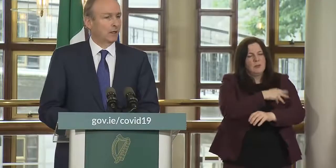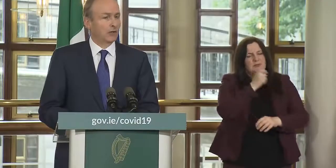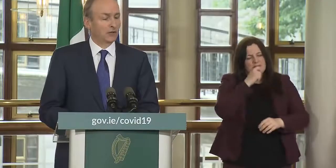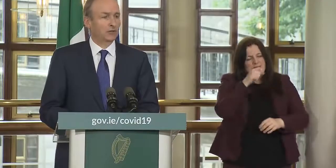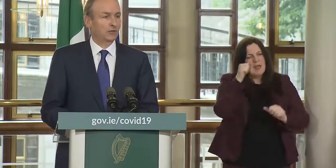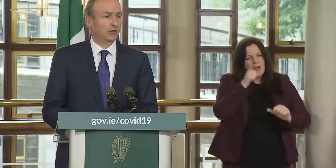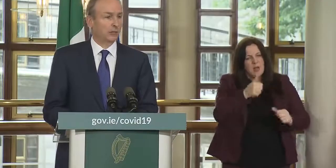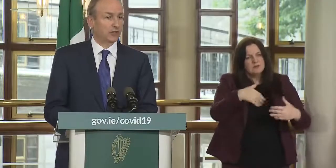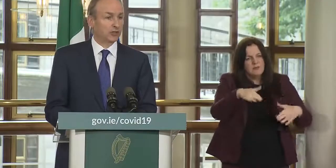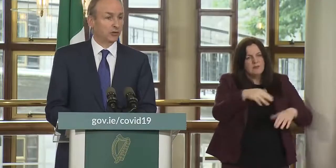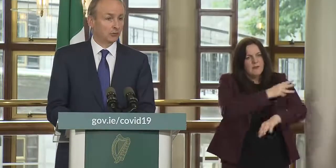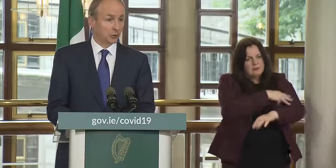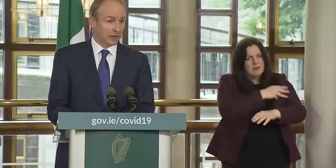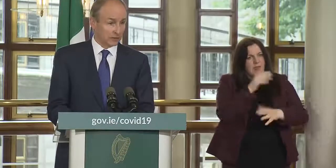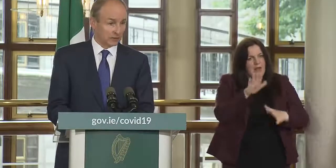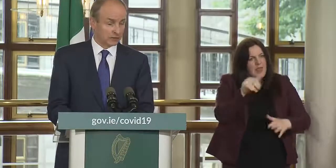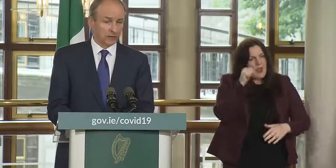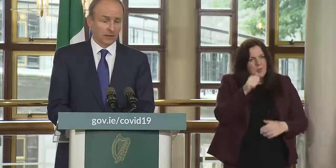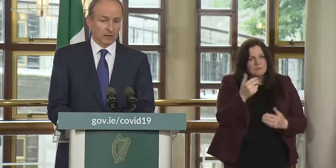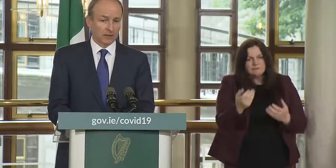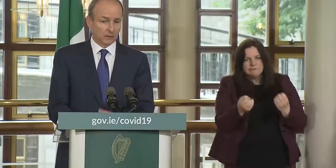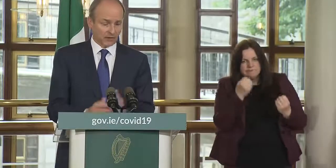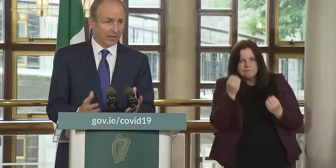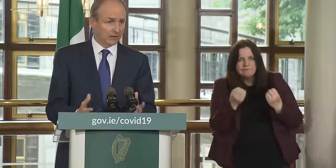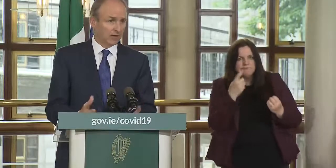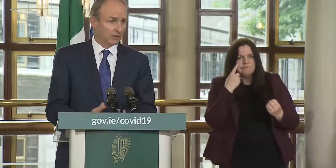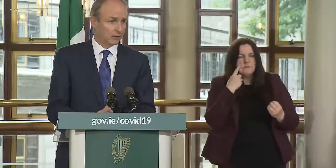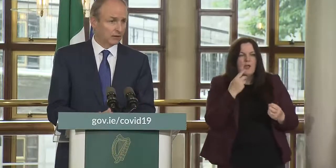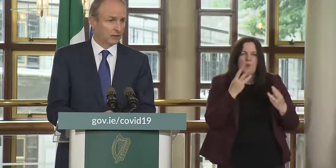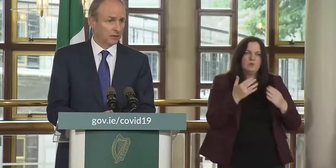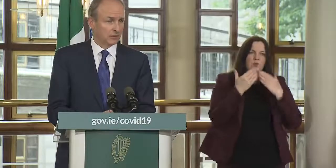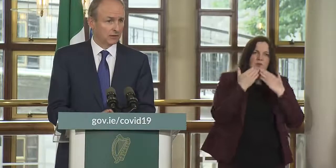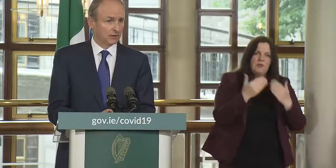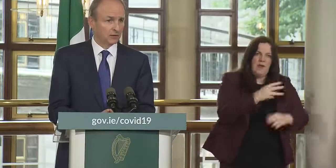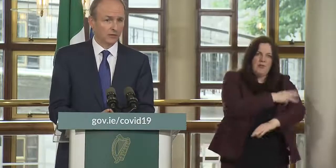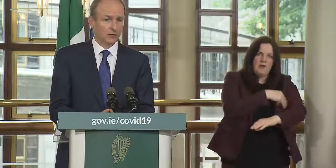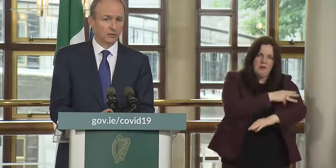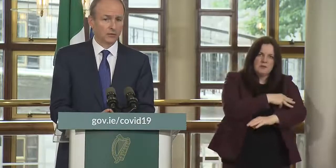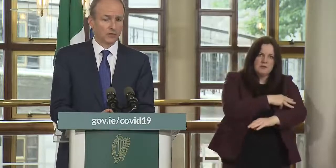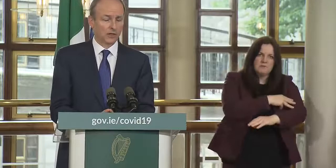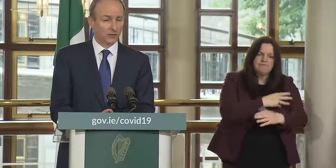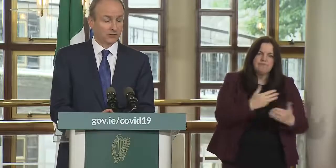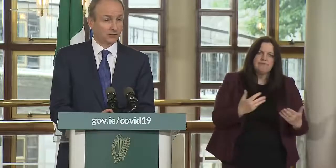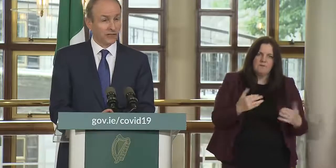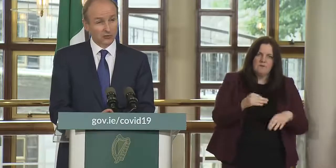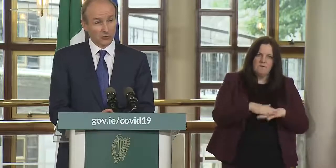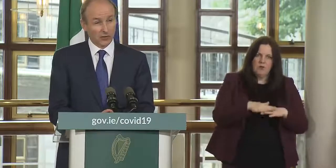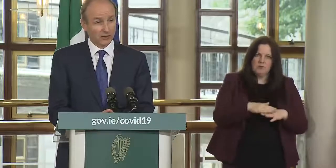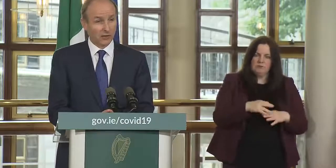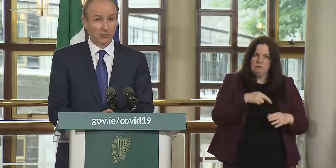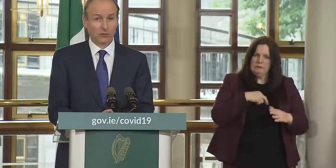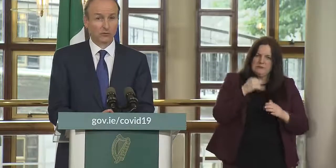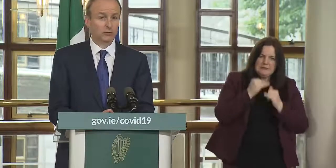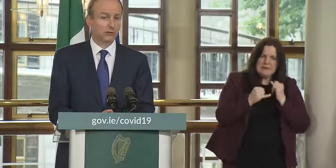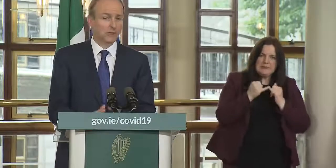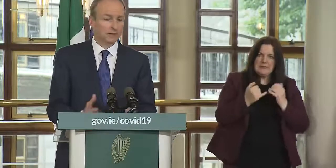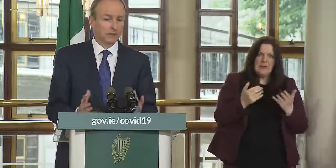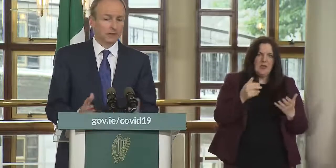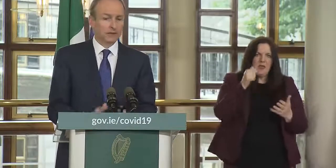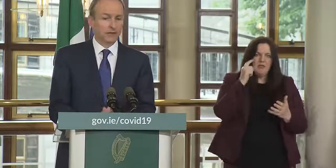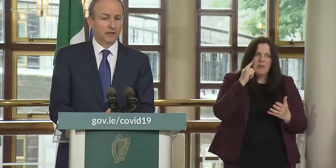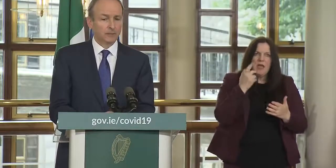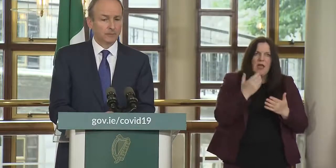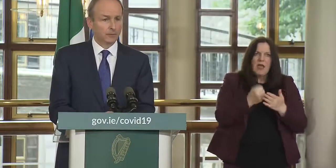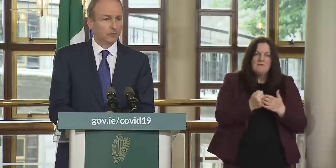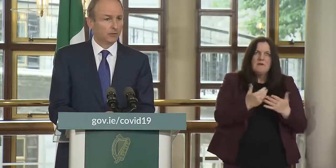comprehensive operation over the weekend and i want to thank the garden guarantee for the comprehensive nature of that i think it's up to uh